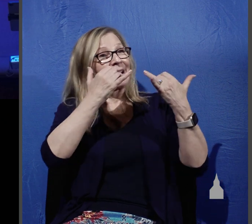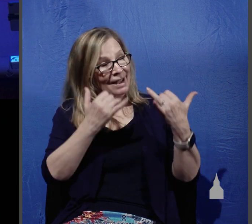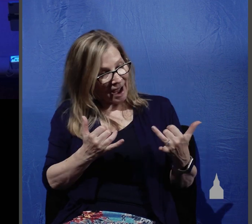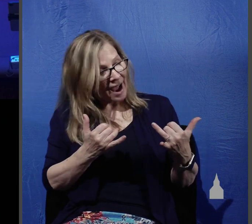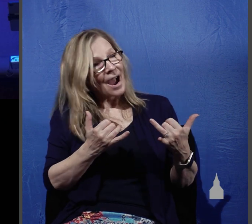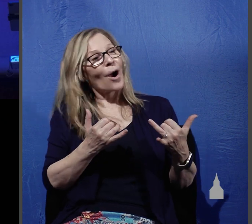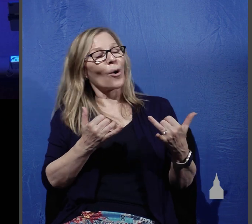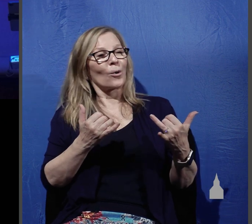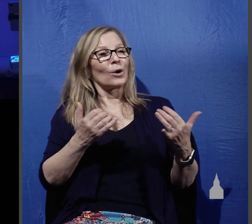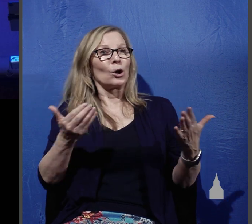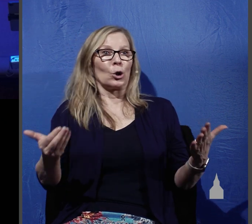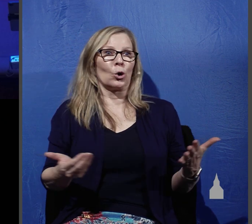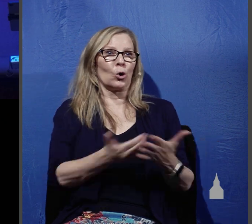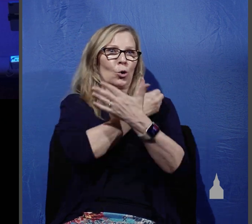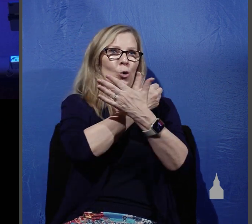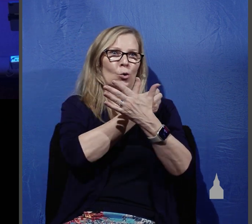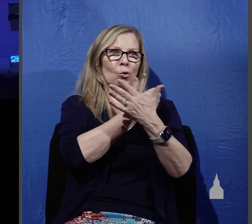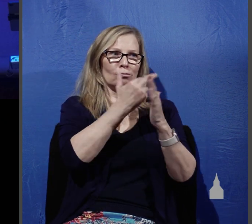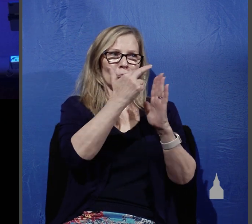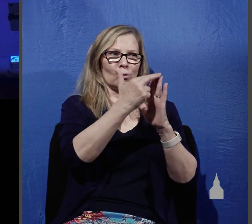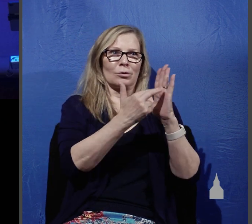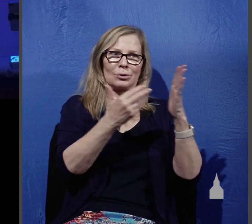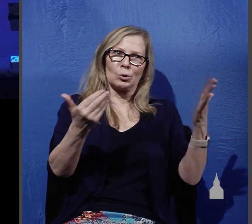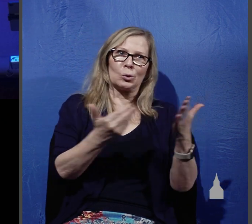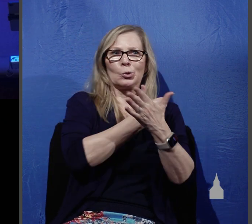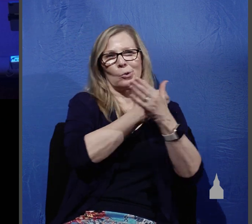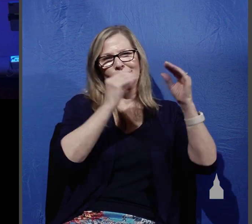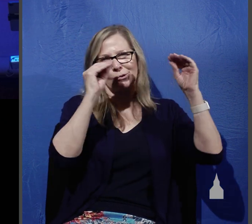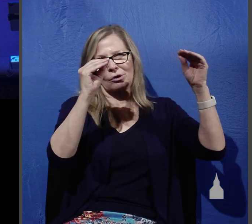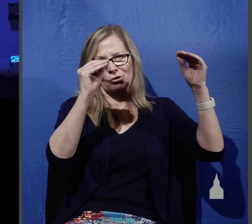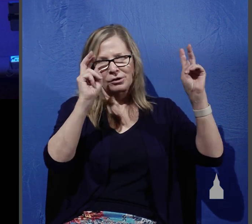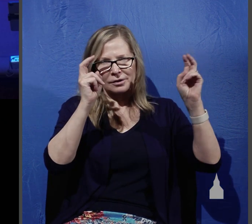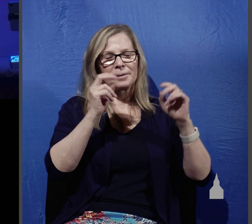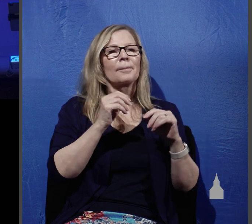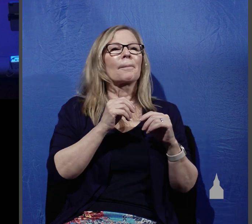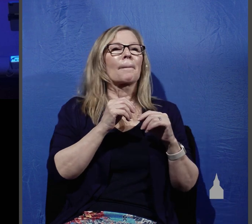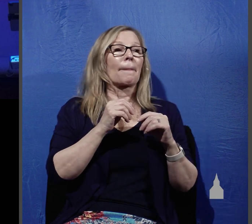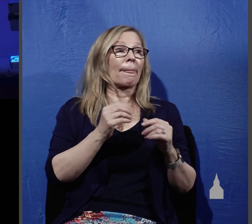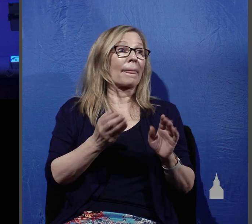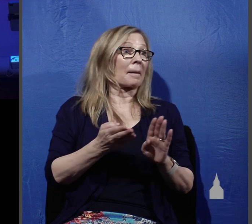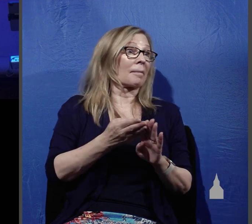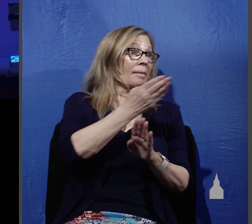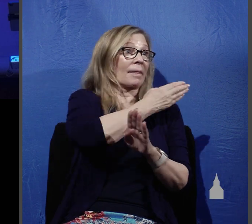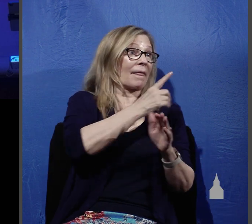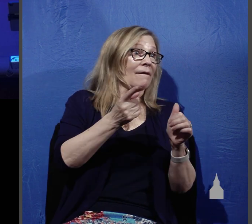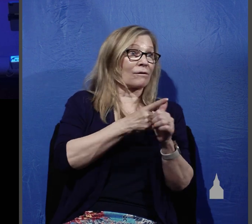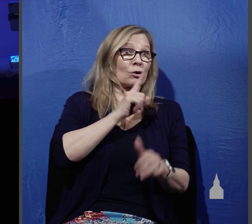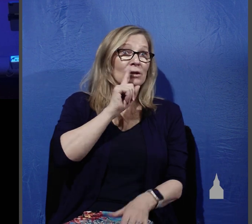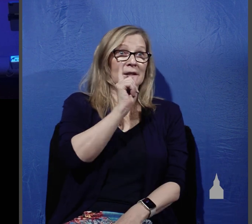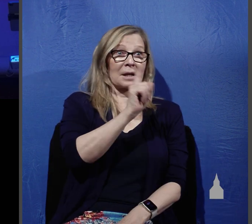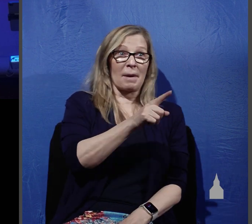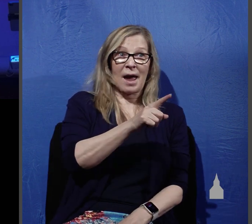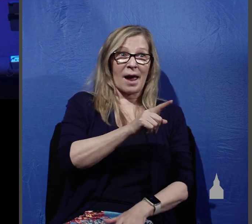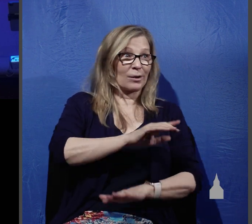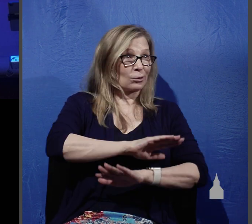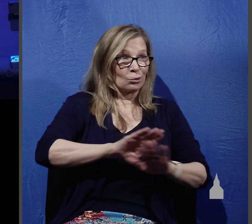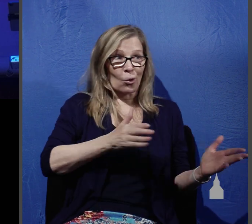completely new set of instructions indicating that his original command of taking no money no